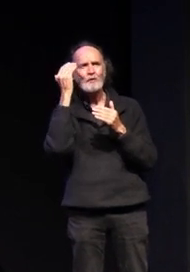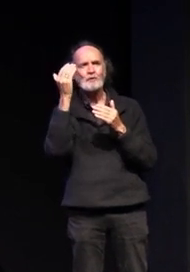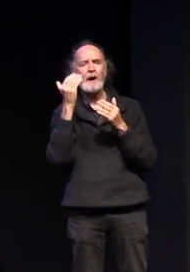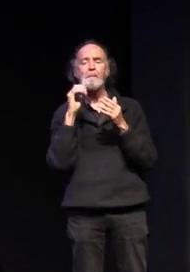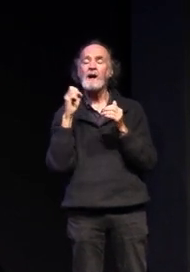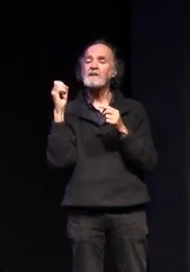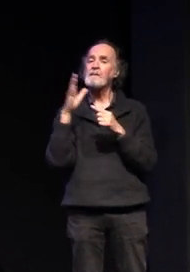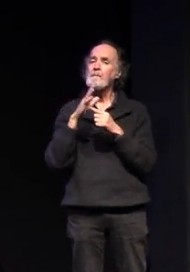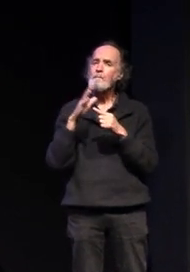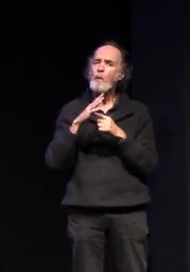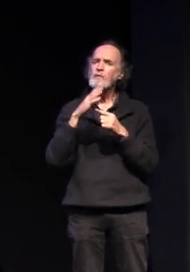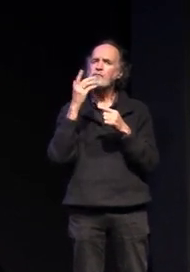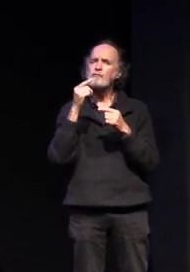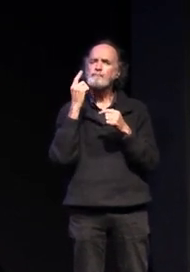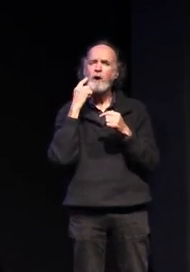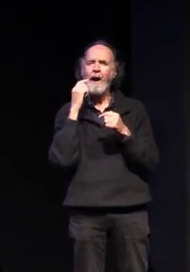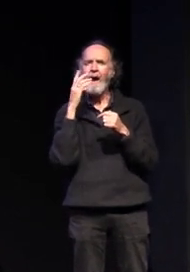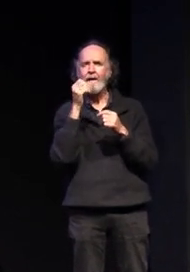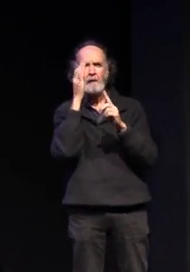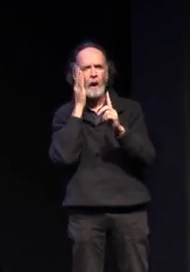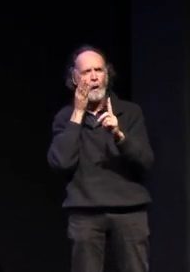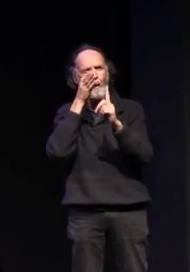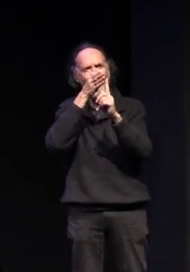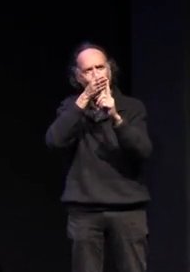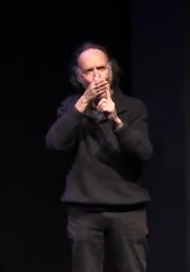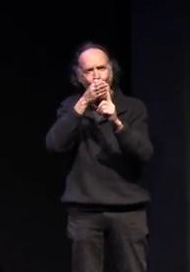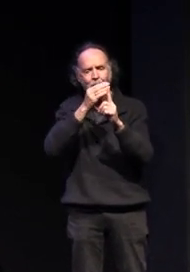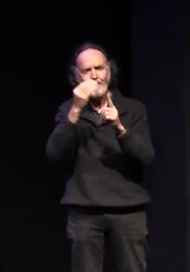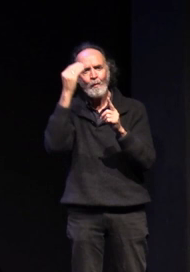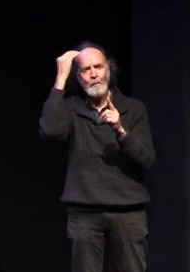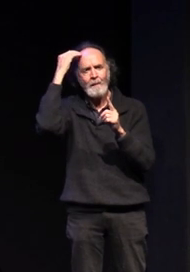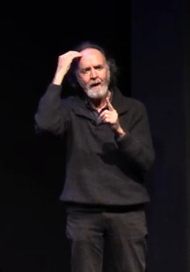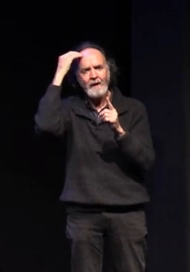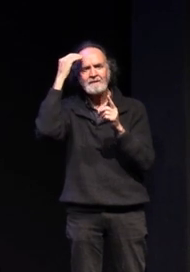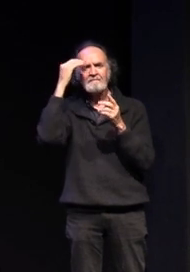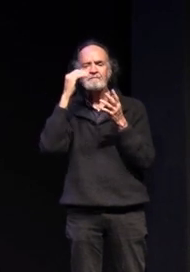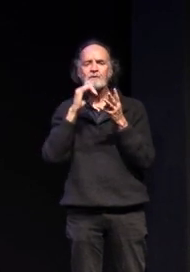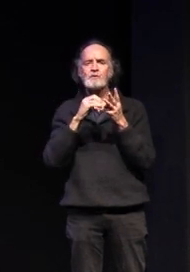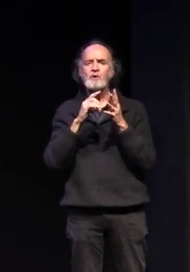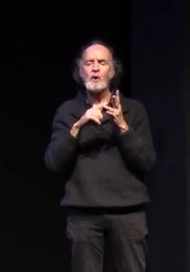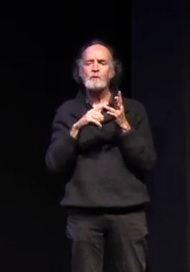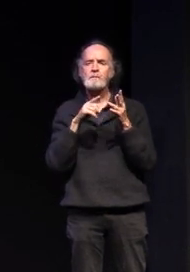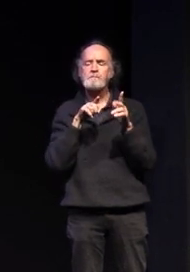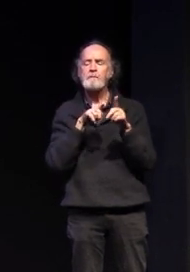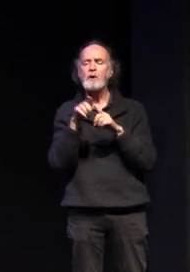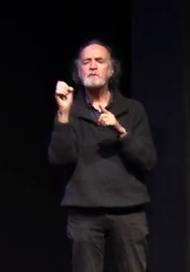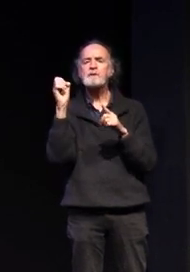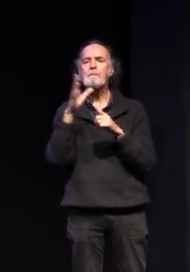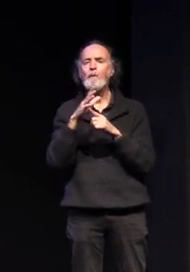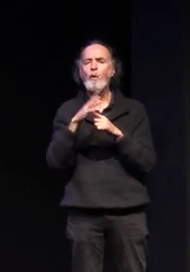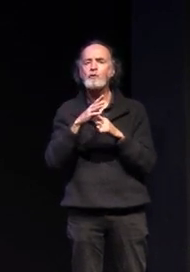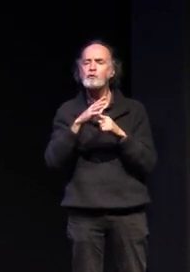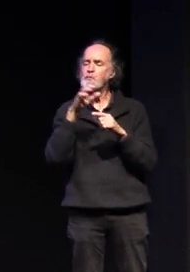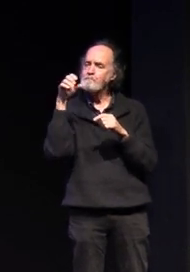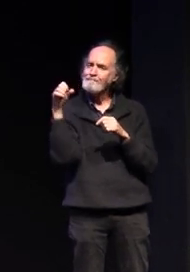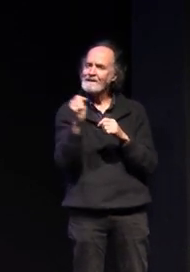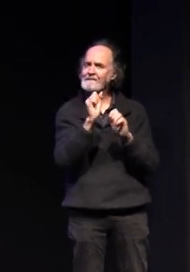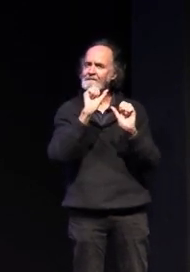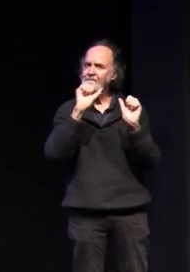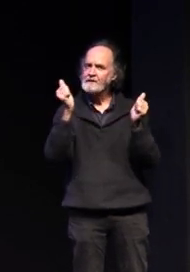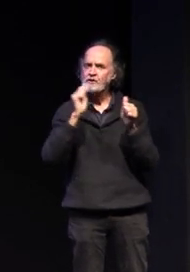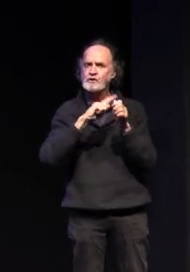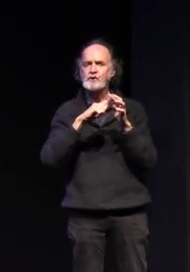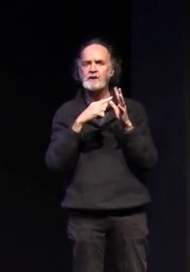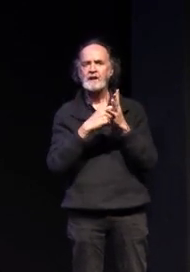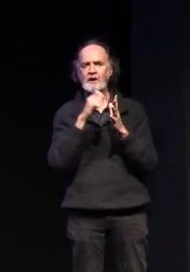a destination in mind and the way i usually frame that is that it's most important to complete year 12. it's the